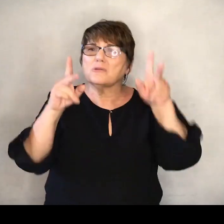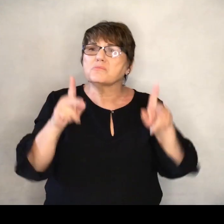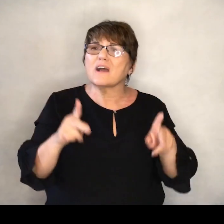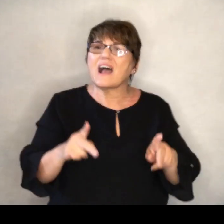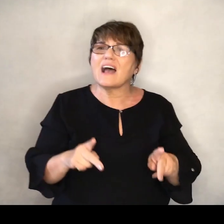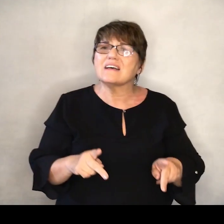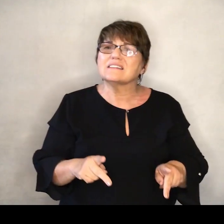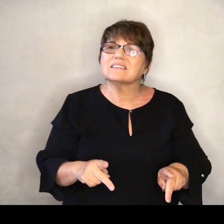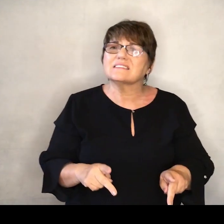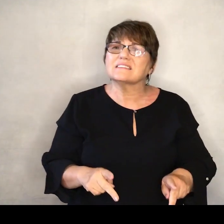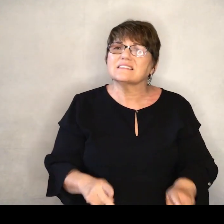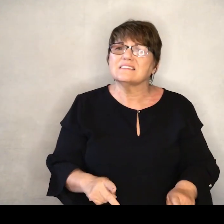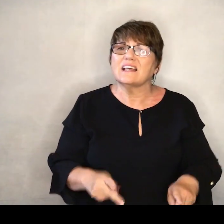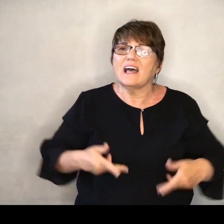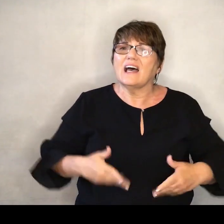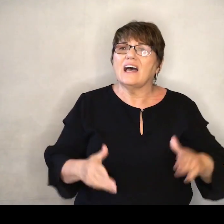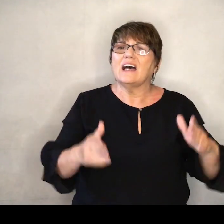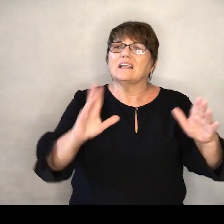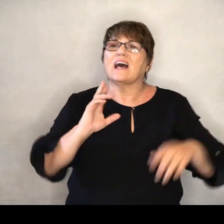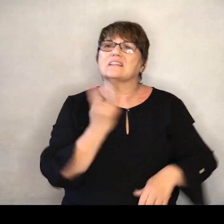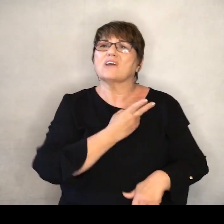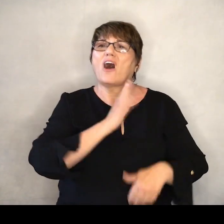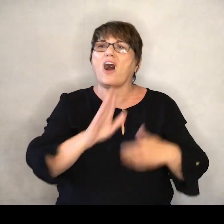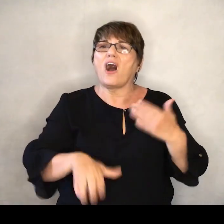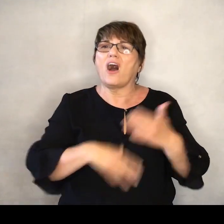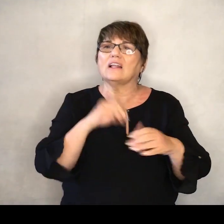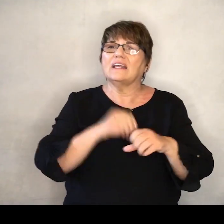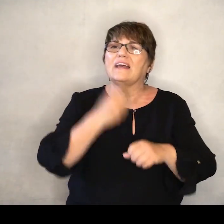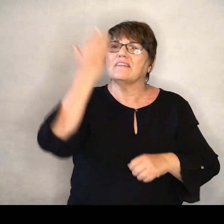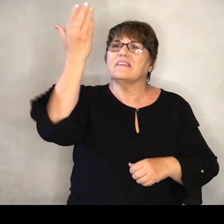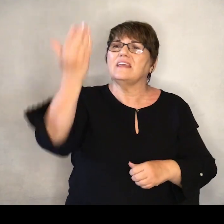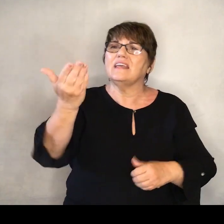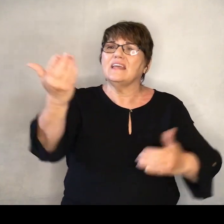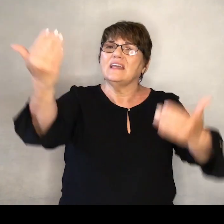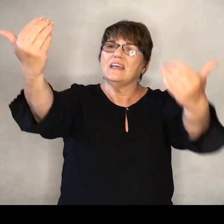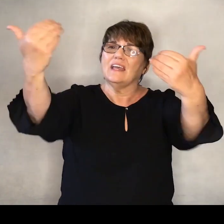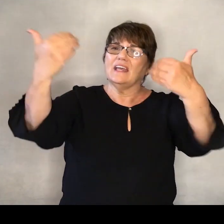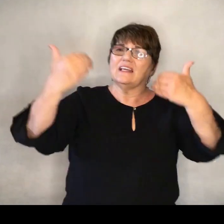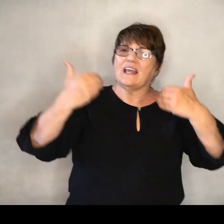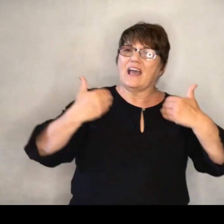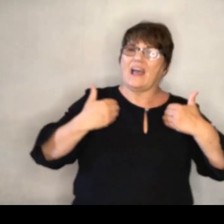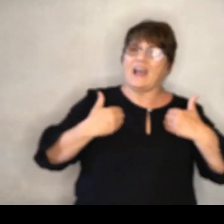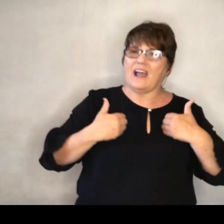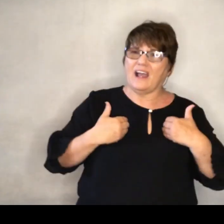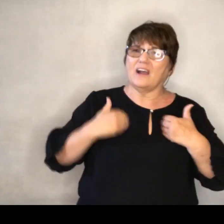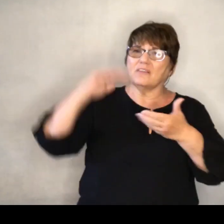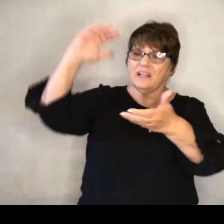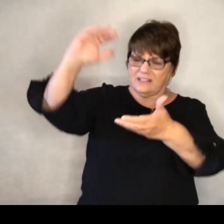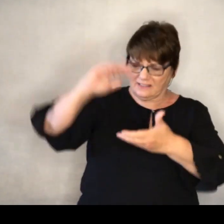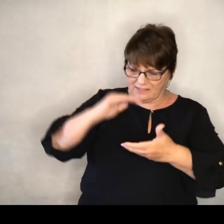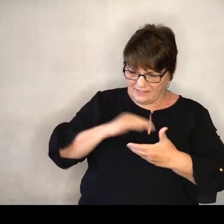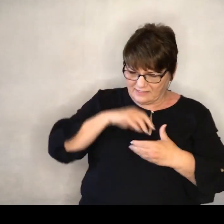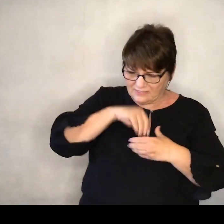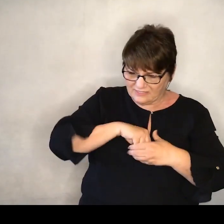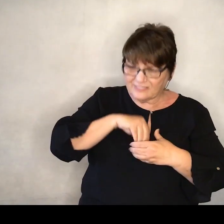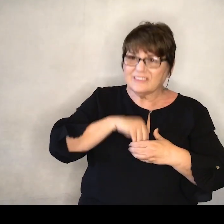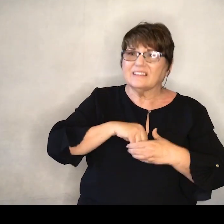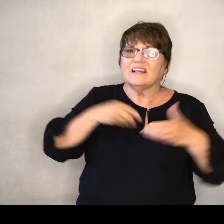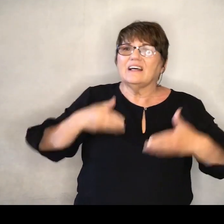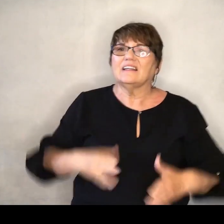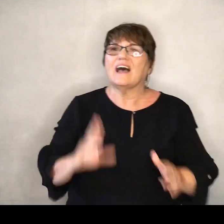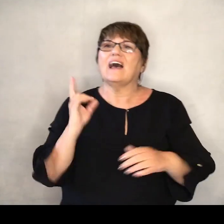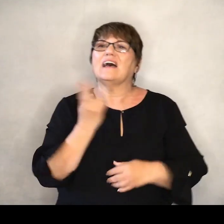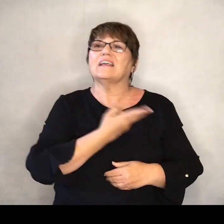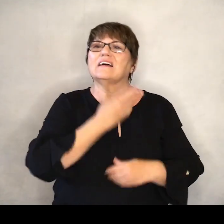Let us all in thee in heaven Let us